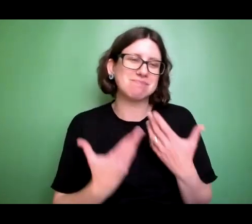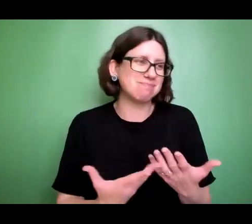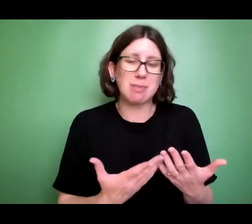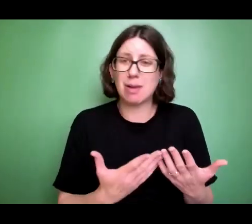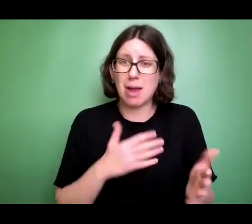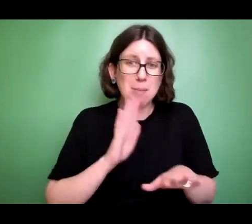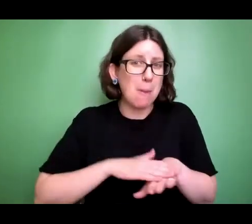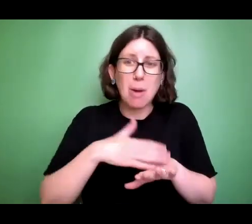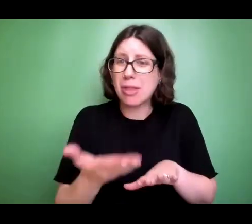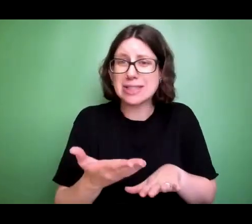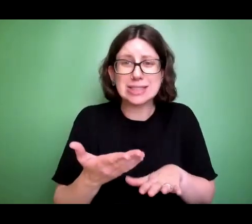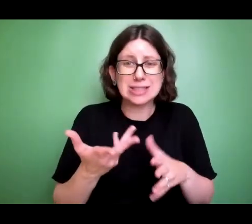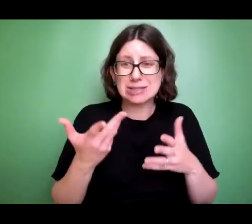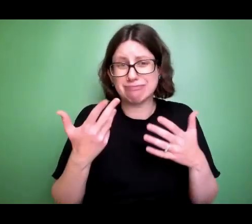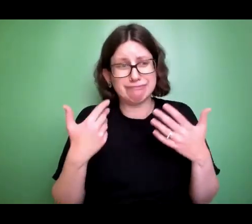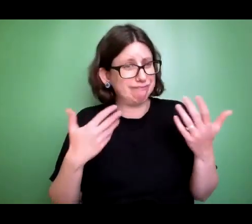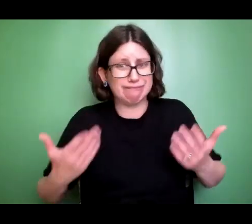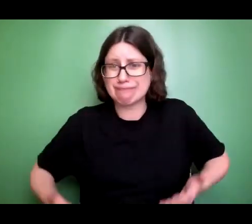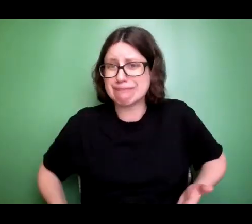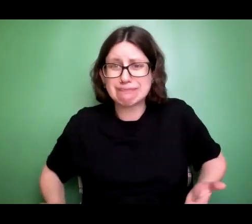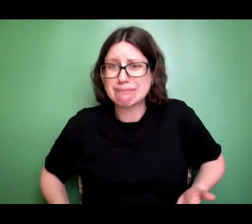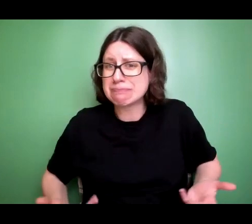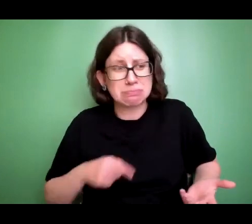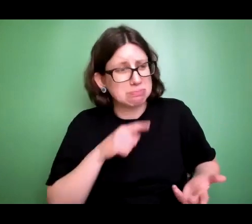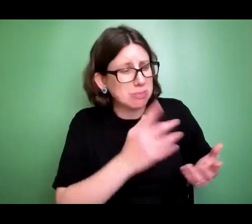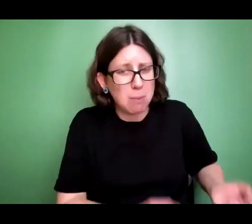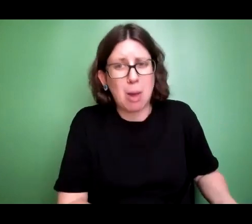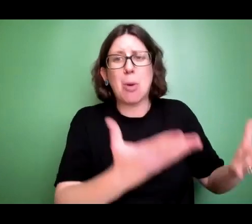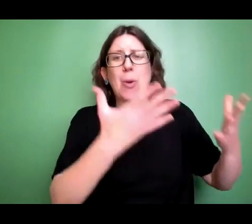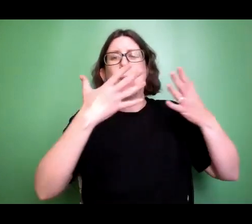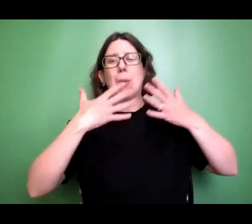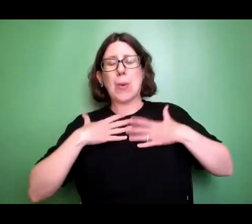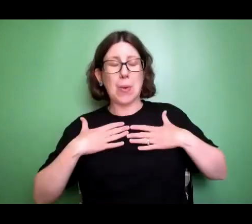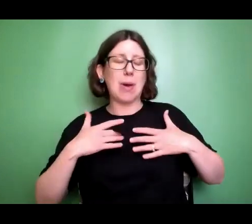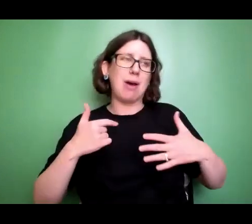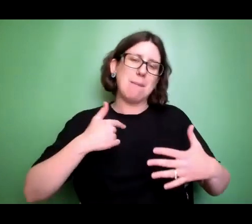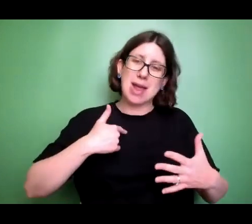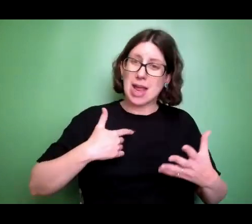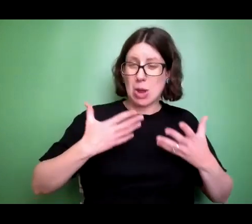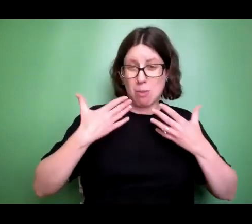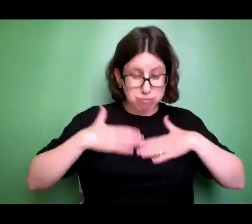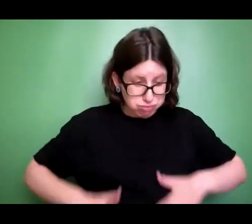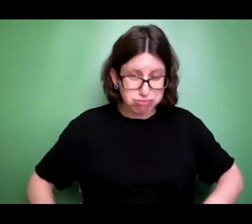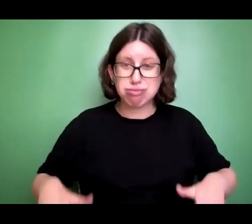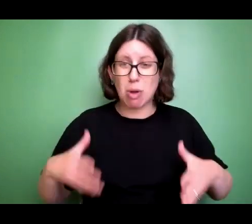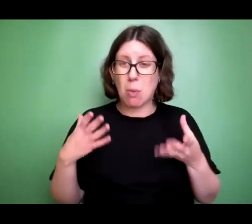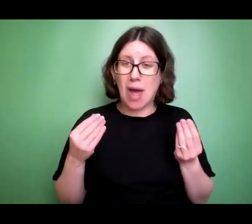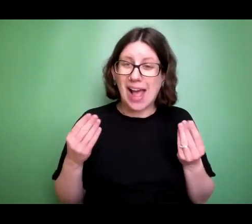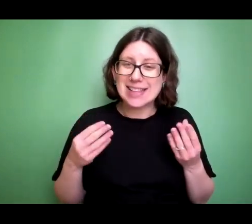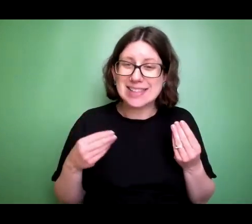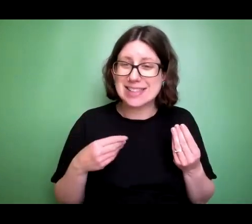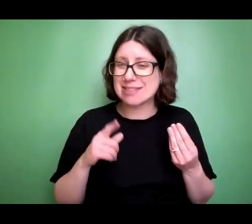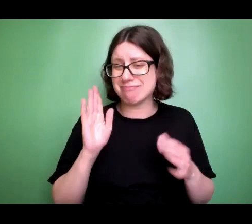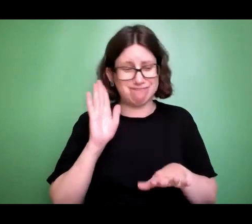I didn't care. I let her jump on top of me. I got muddy. I got wet. But I was just so happy to see her.